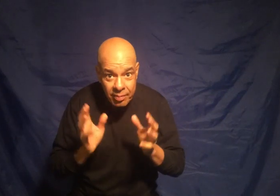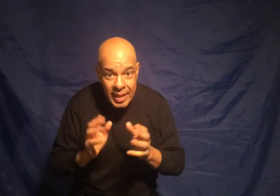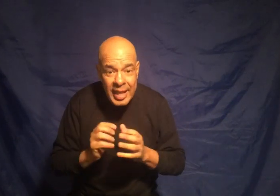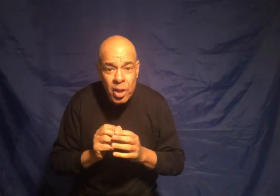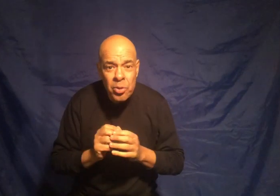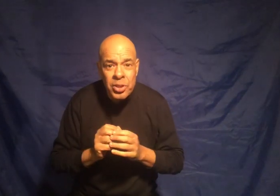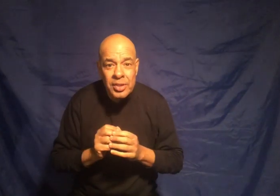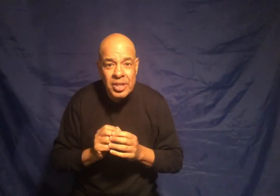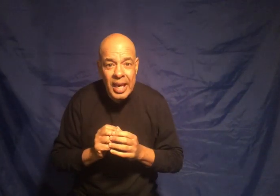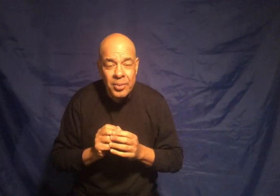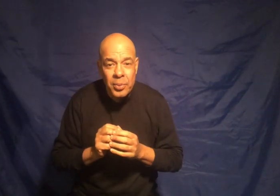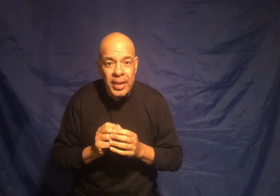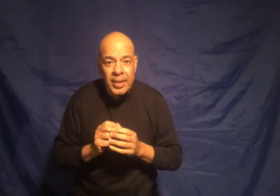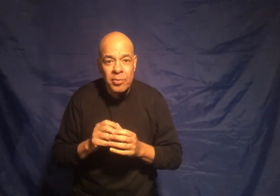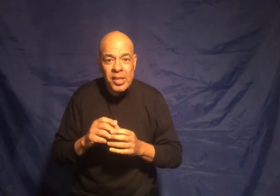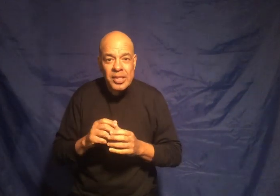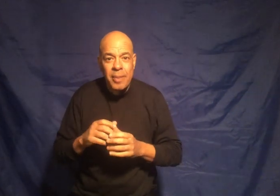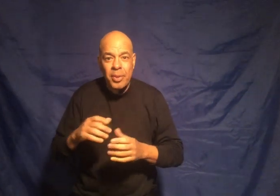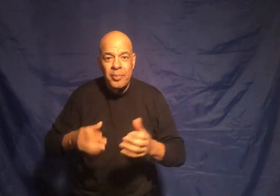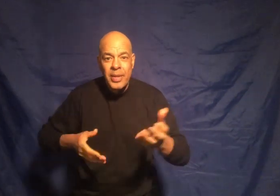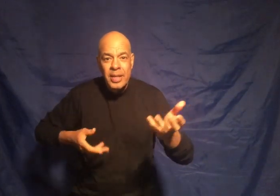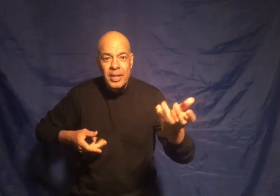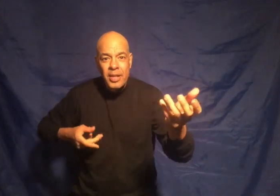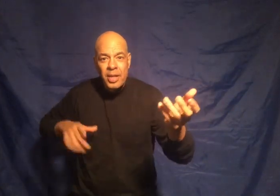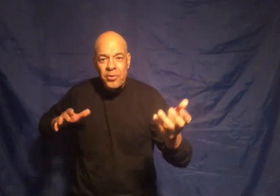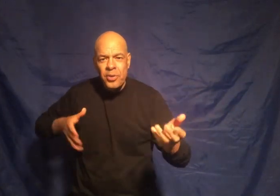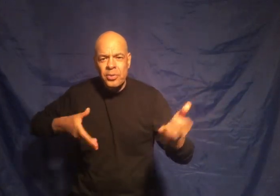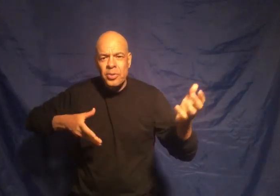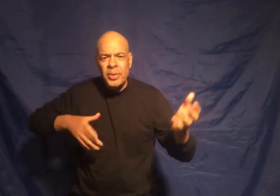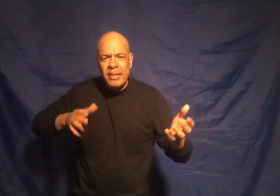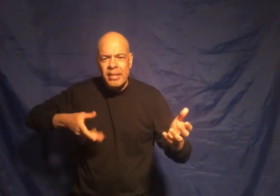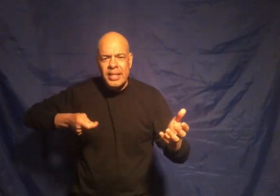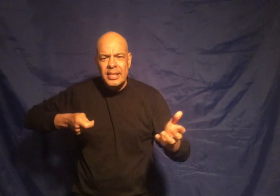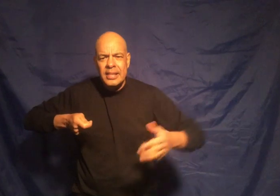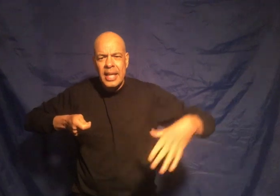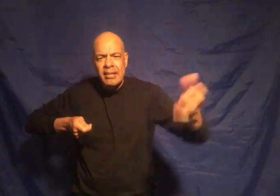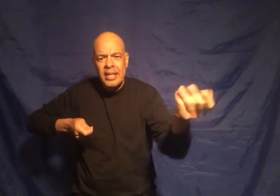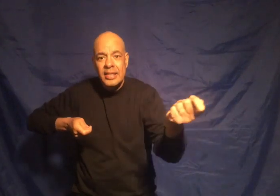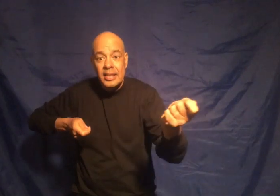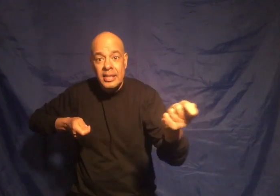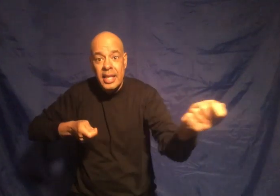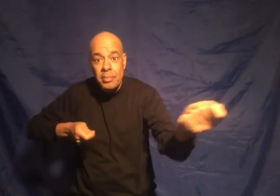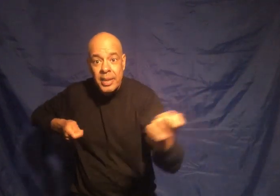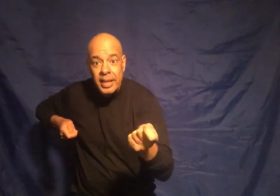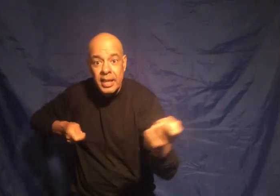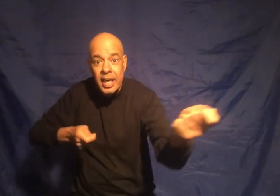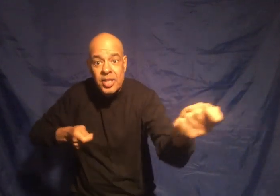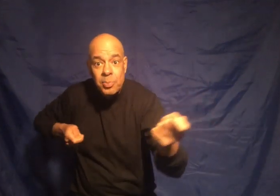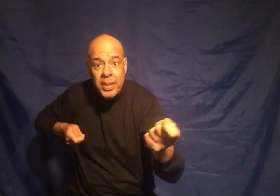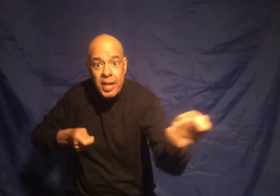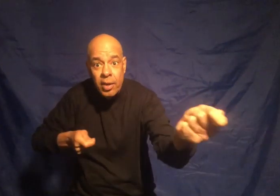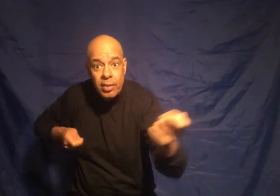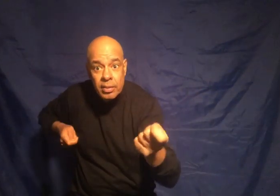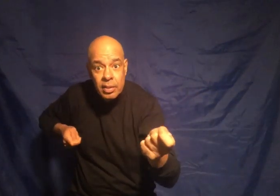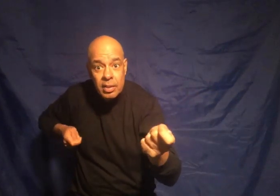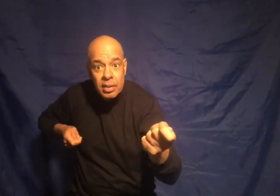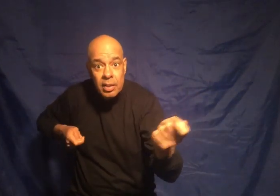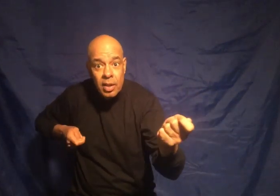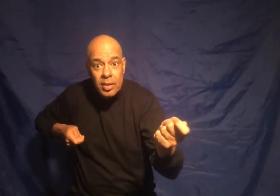illusions now with it for example if you're doing this and this this can be a spear look